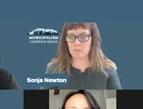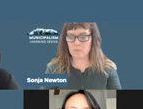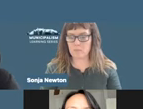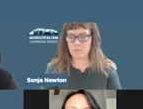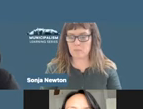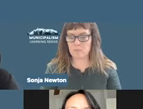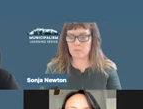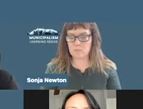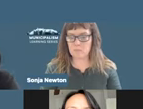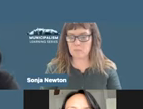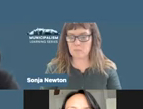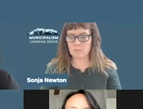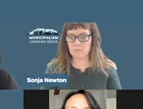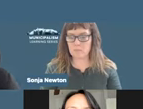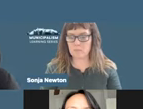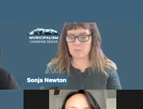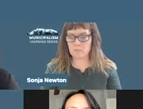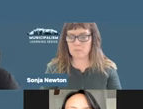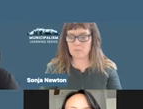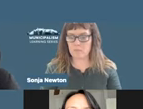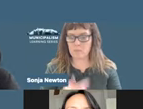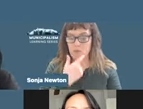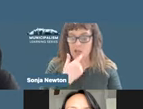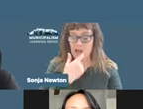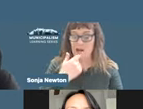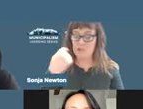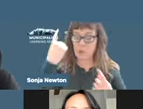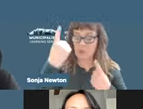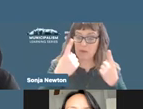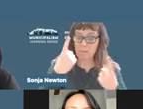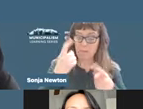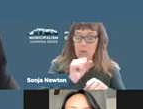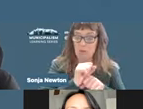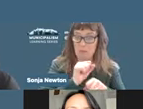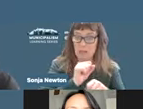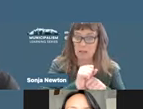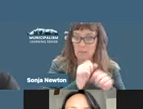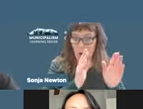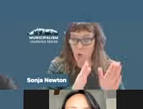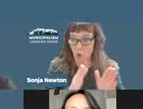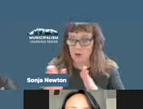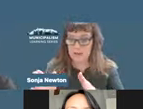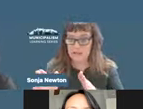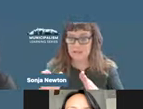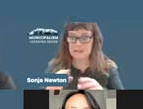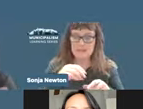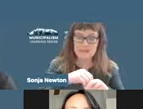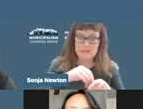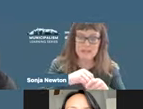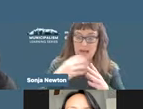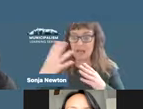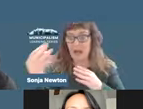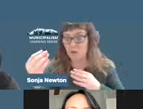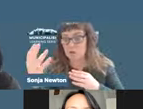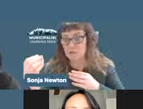And we have to think about how labor organizing operates both inside and outside the workplace, as well as in the